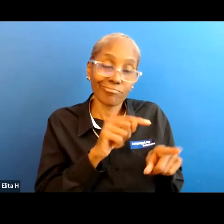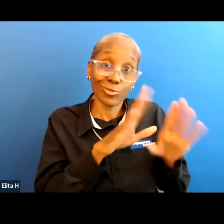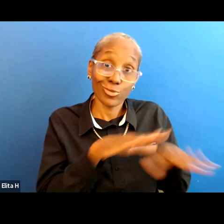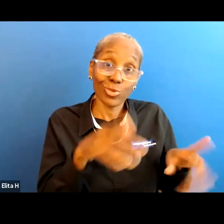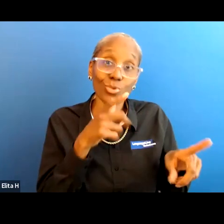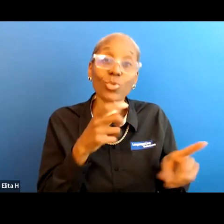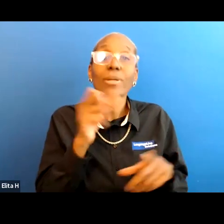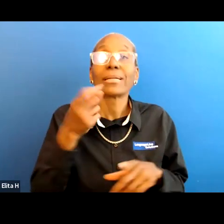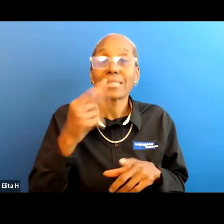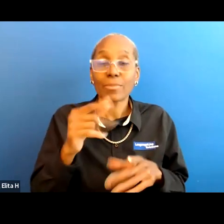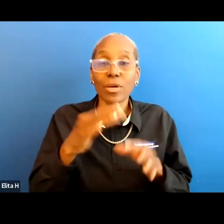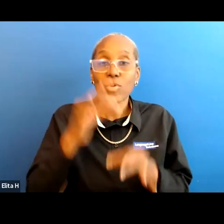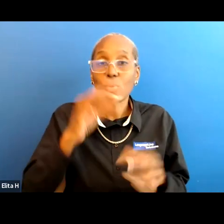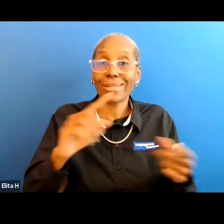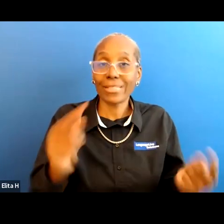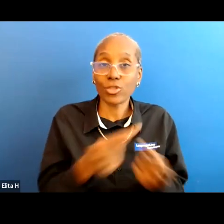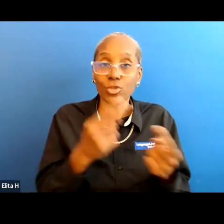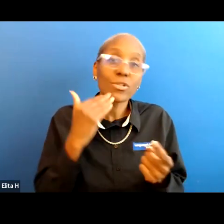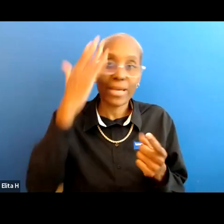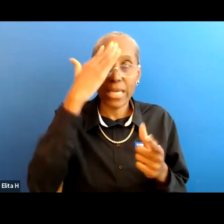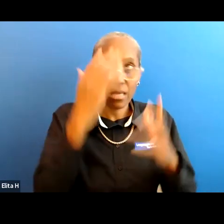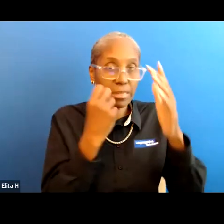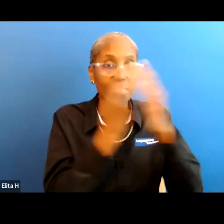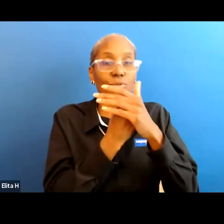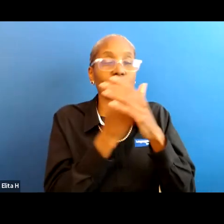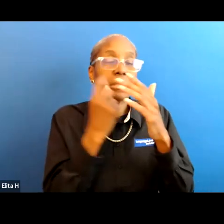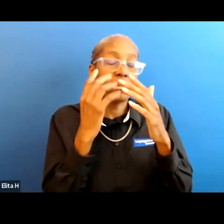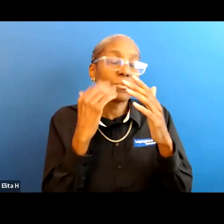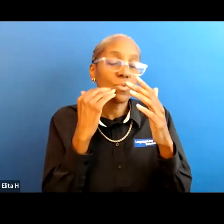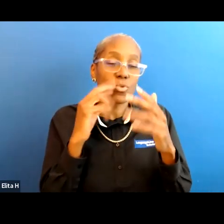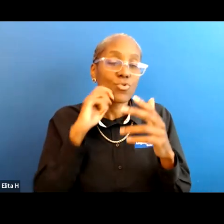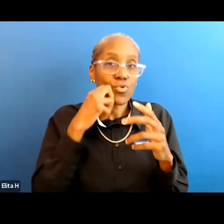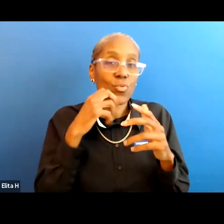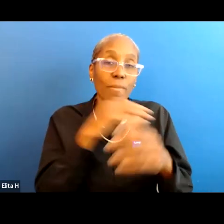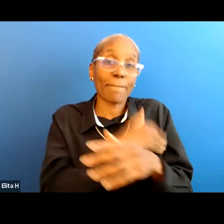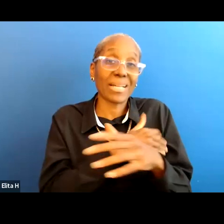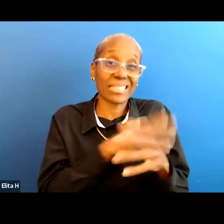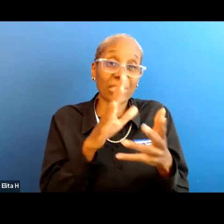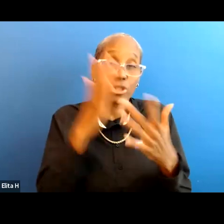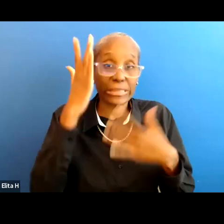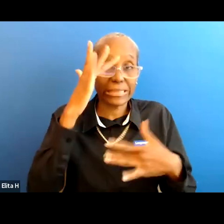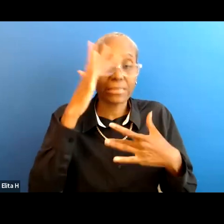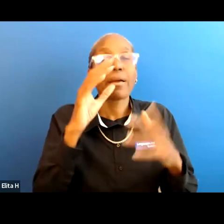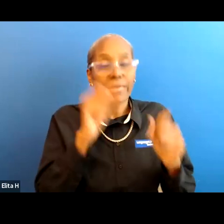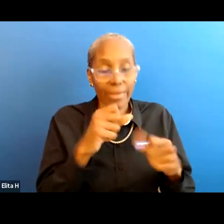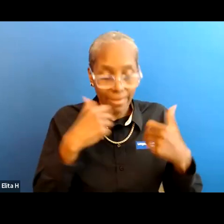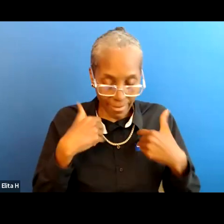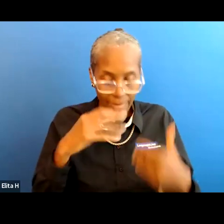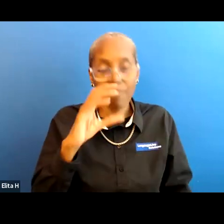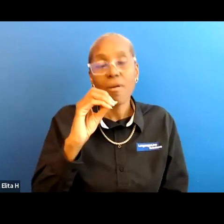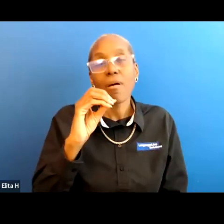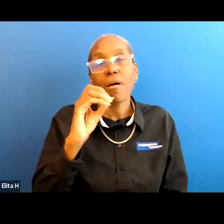have spinal cord injury or some head injuries or neuromuscular disease can also have osteopenia or